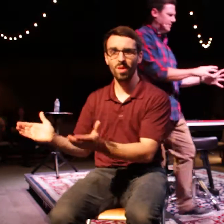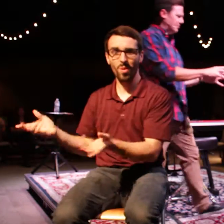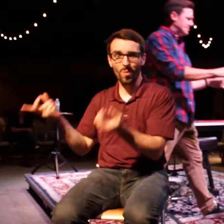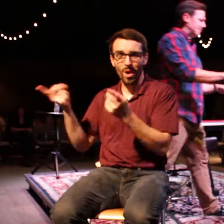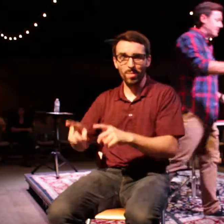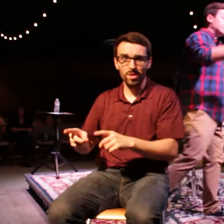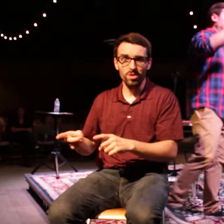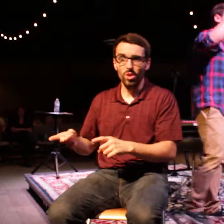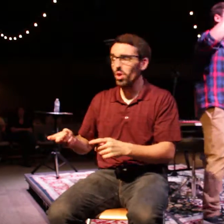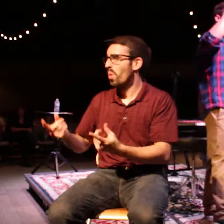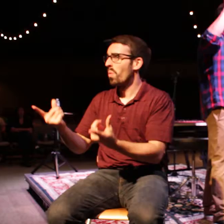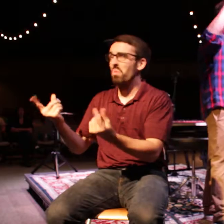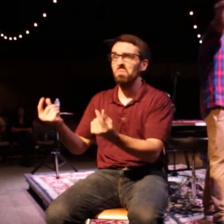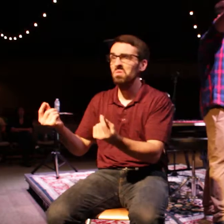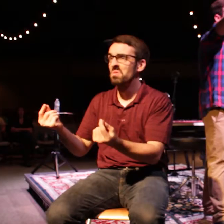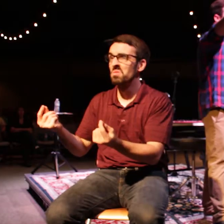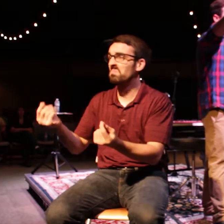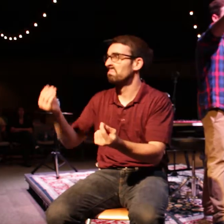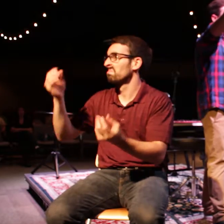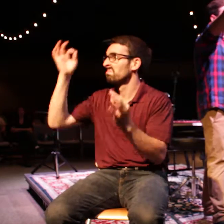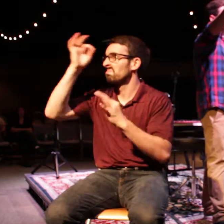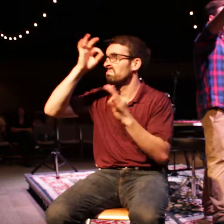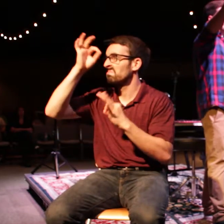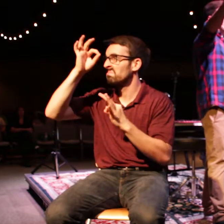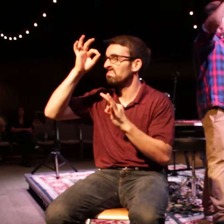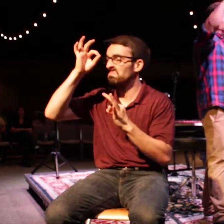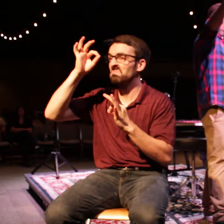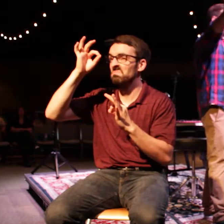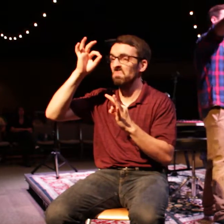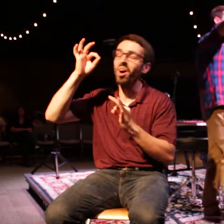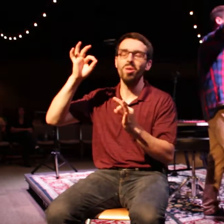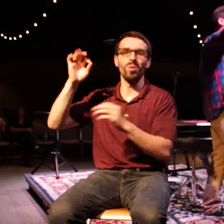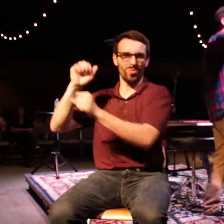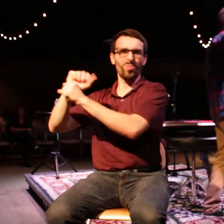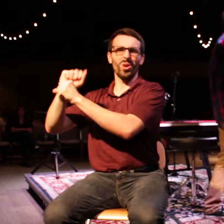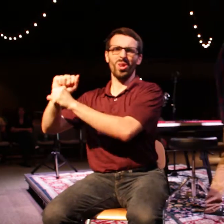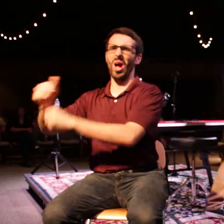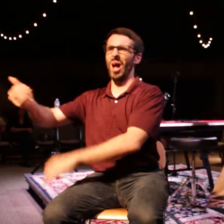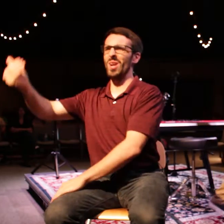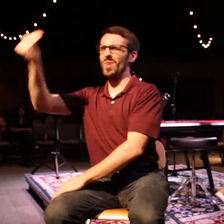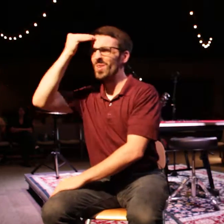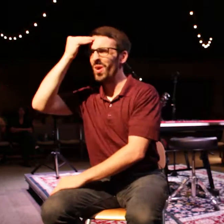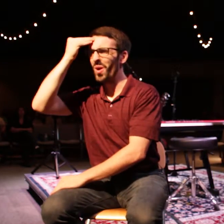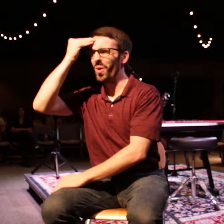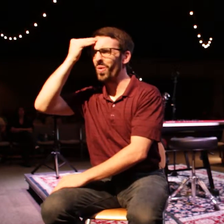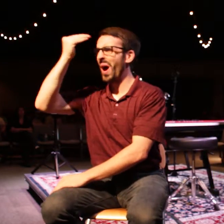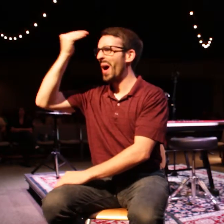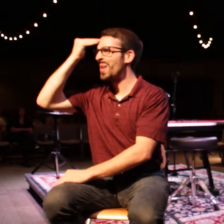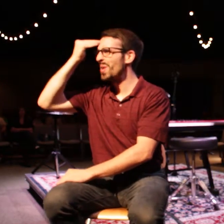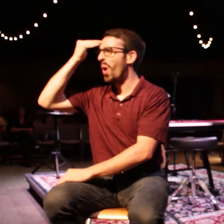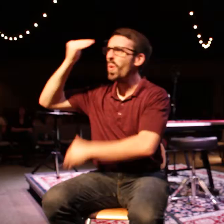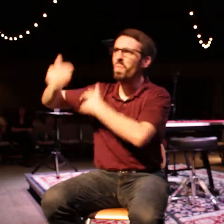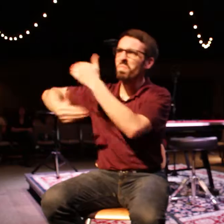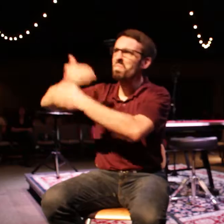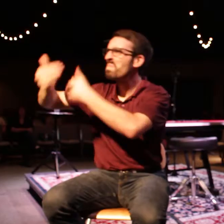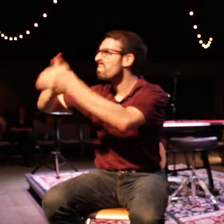in all these other areas of life, but it's like, I know what to do at work. I know how to make that go. And so we go after that with everything we've got.